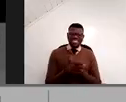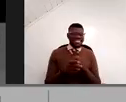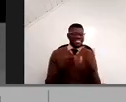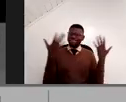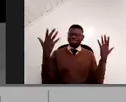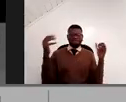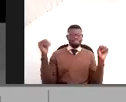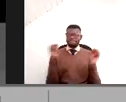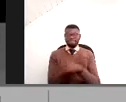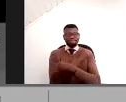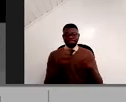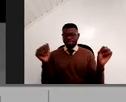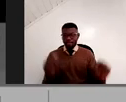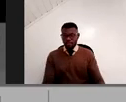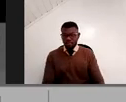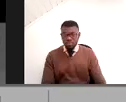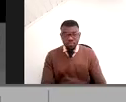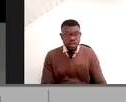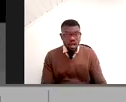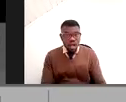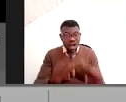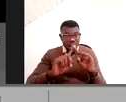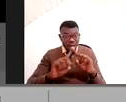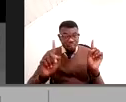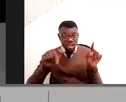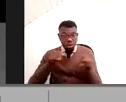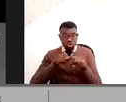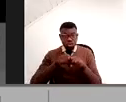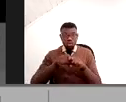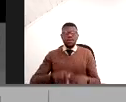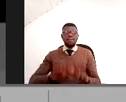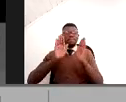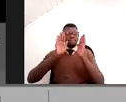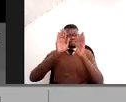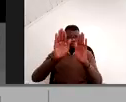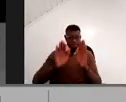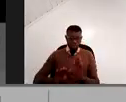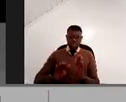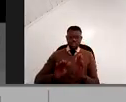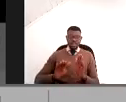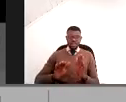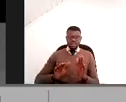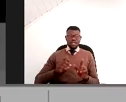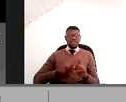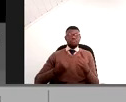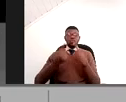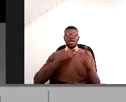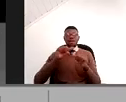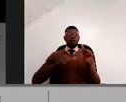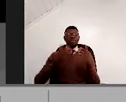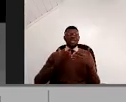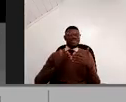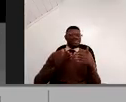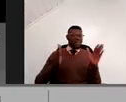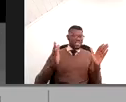Frankly speaking, but also what is more and more important when we are talking about transparency is the logistics, the